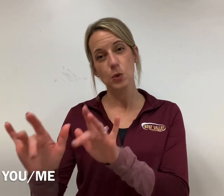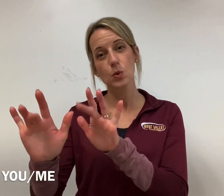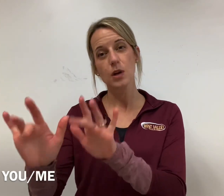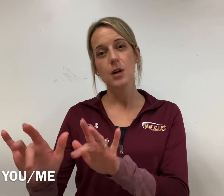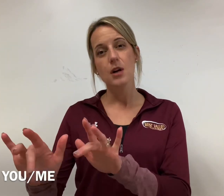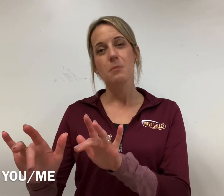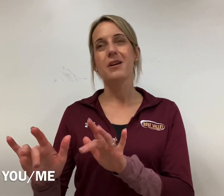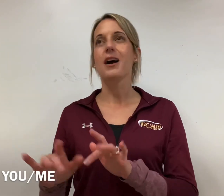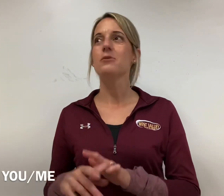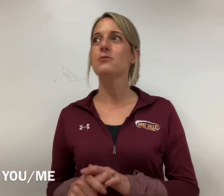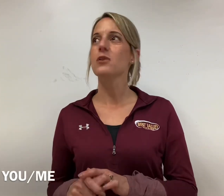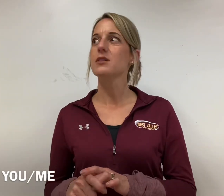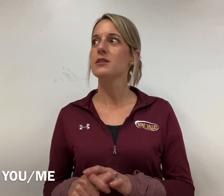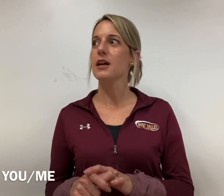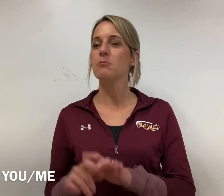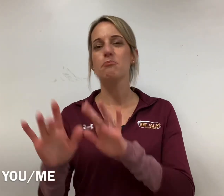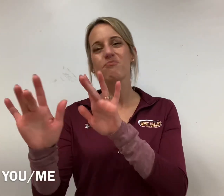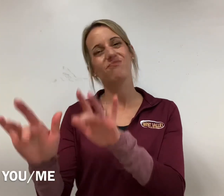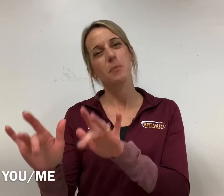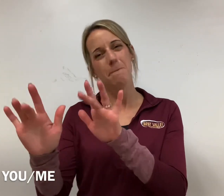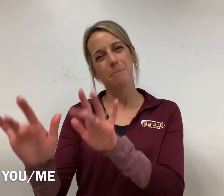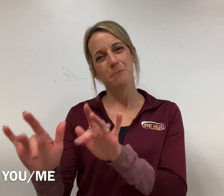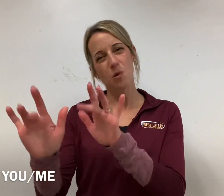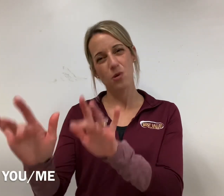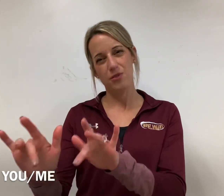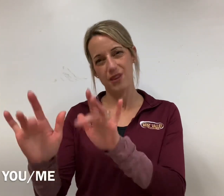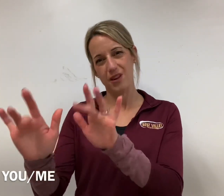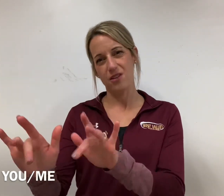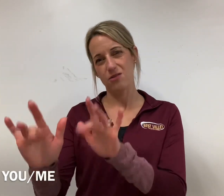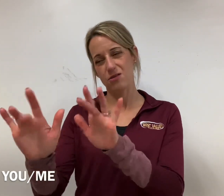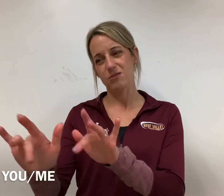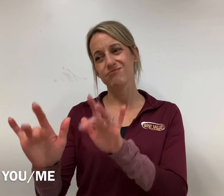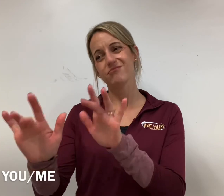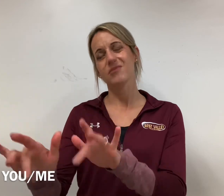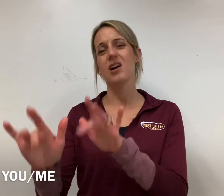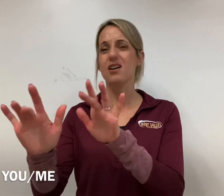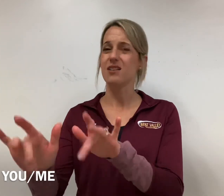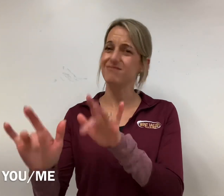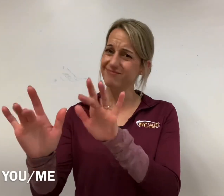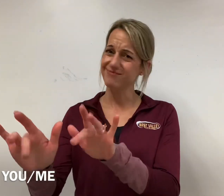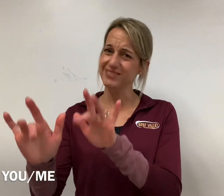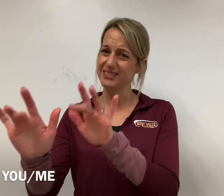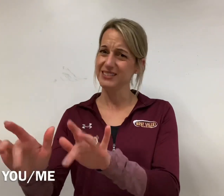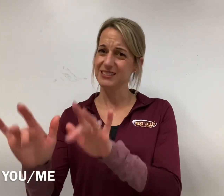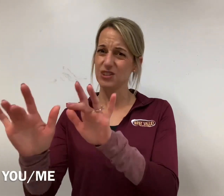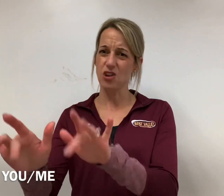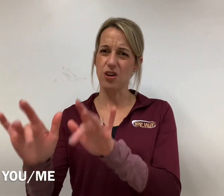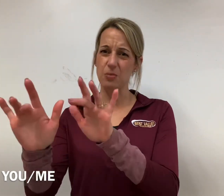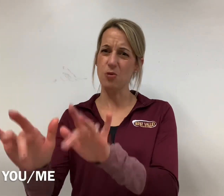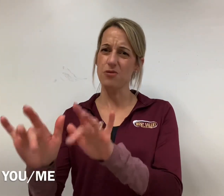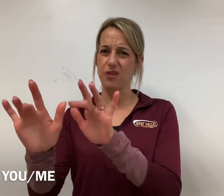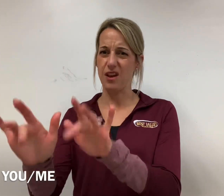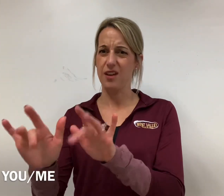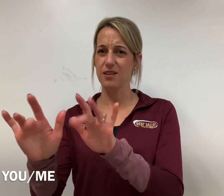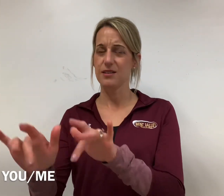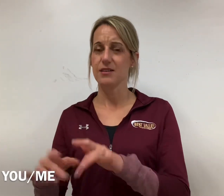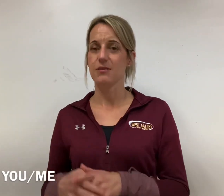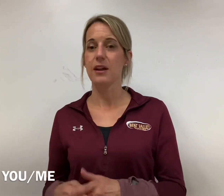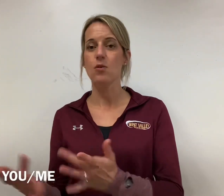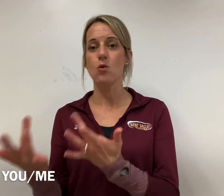but I would voice like poor thing or uh sorry poor thing right or